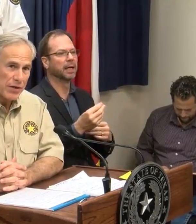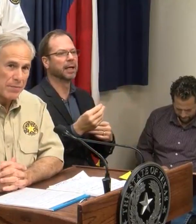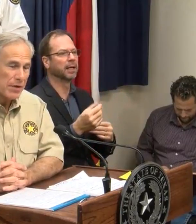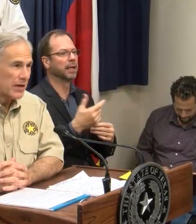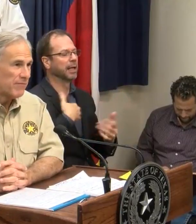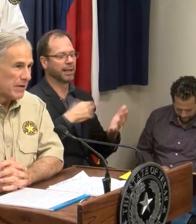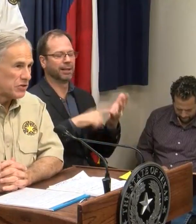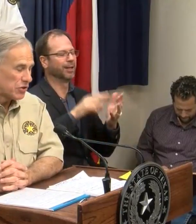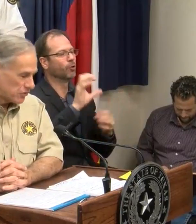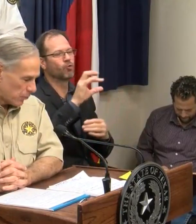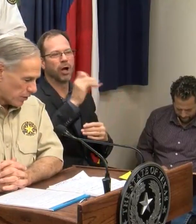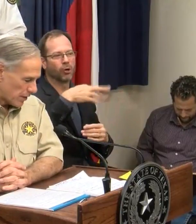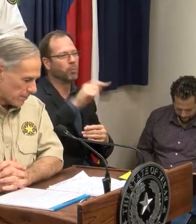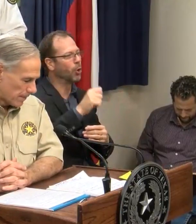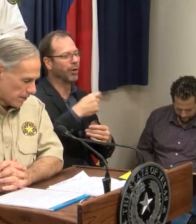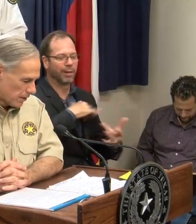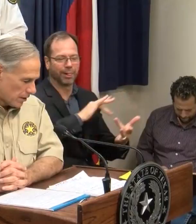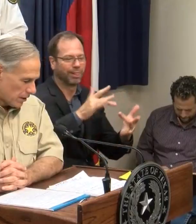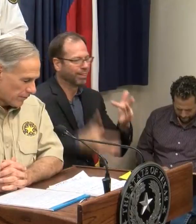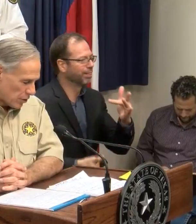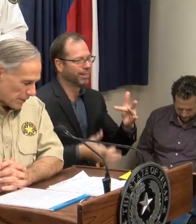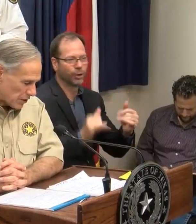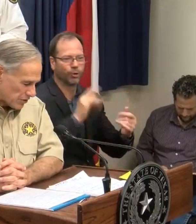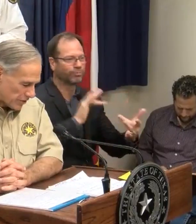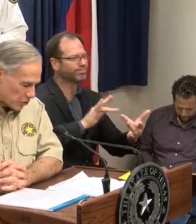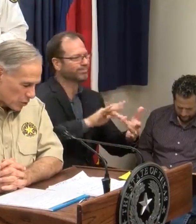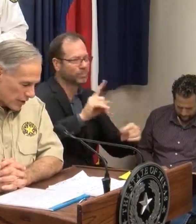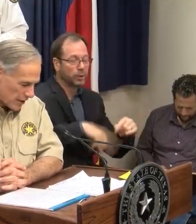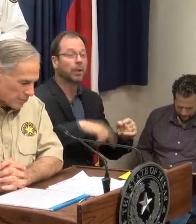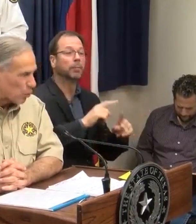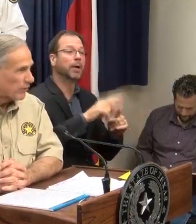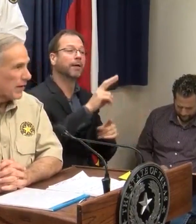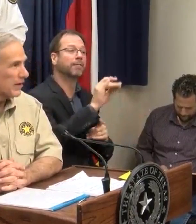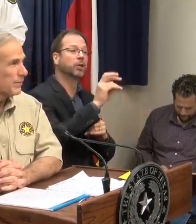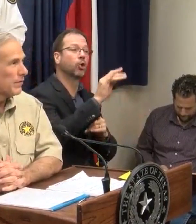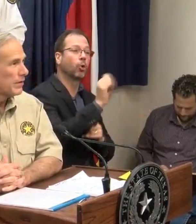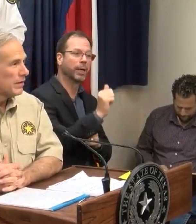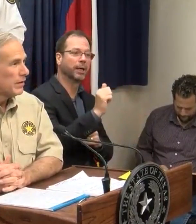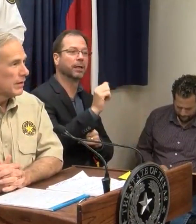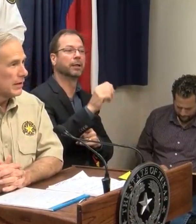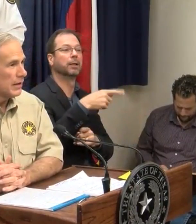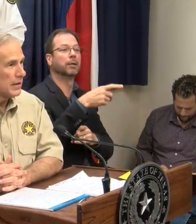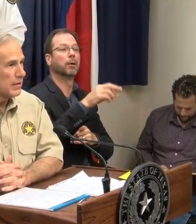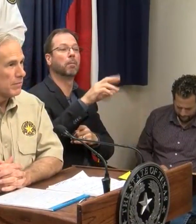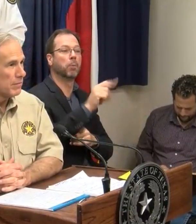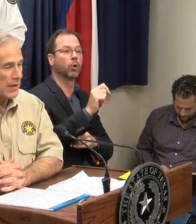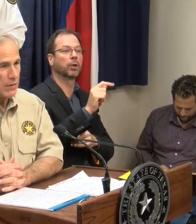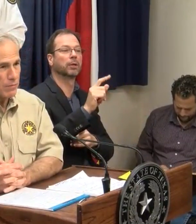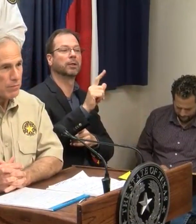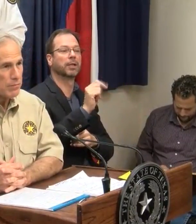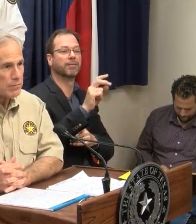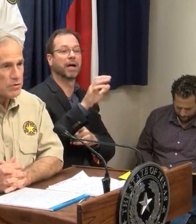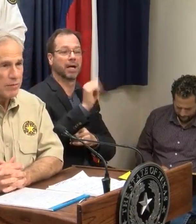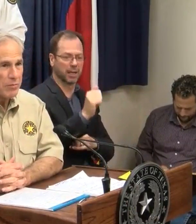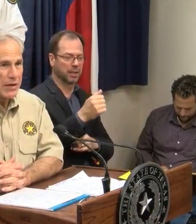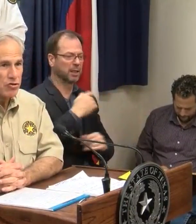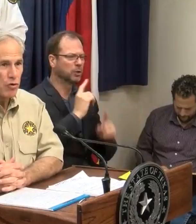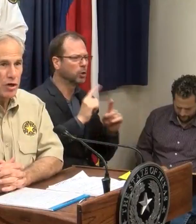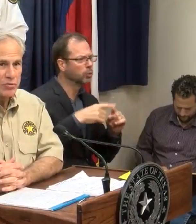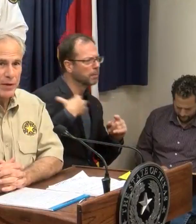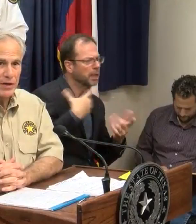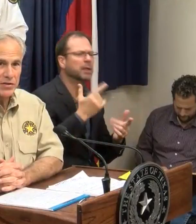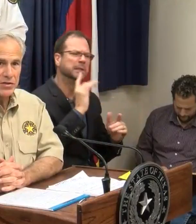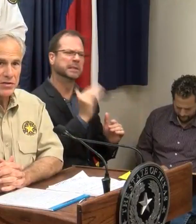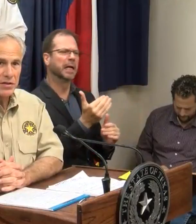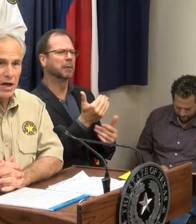connect with them but left messages for them. For the mayors of Victoria and Port Lavaca, they seem to be in